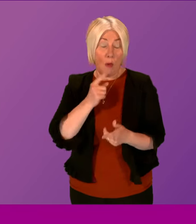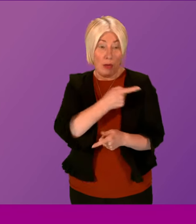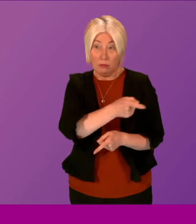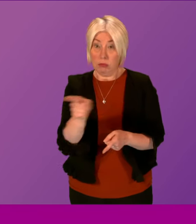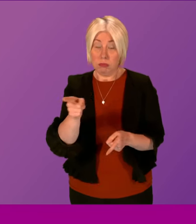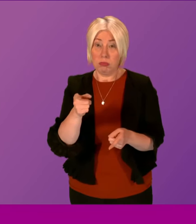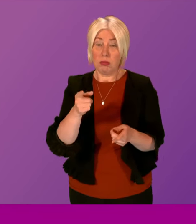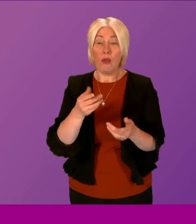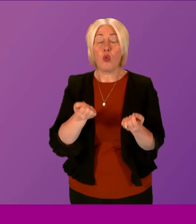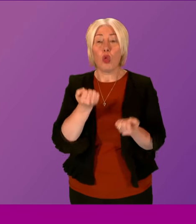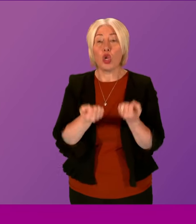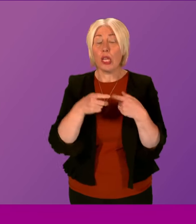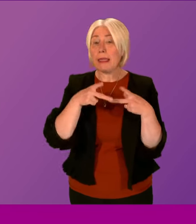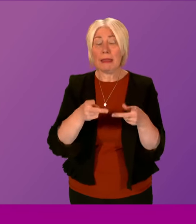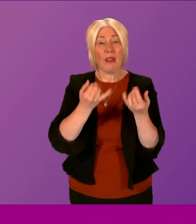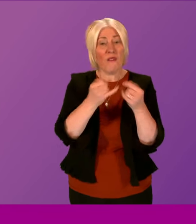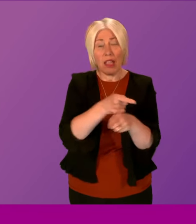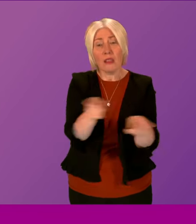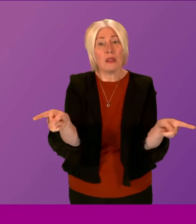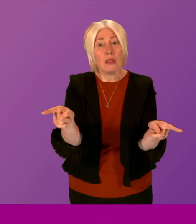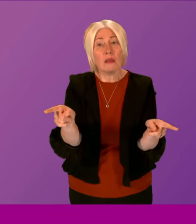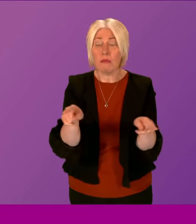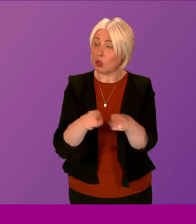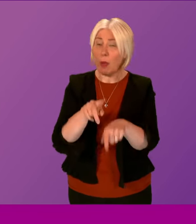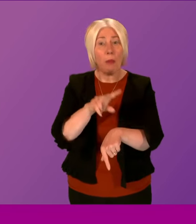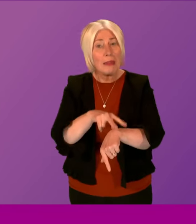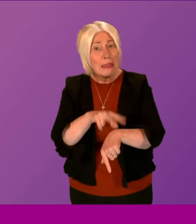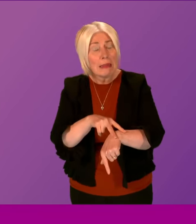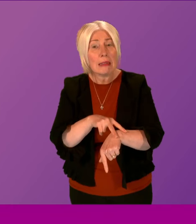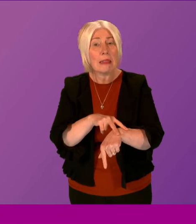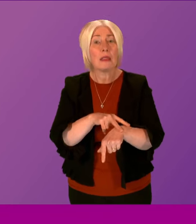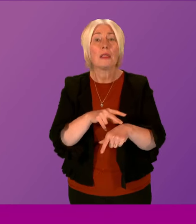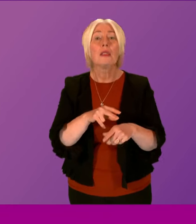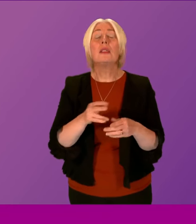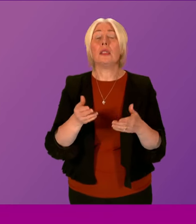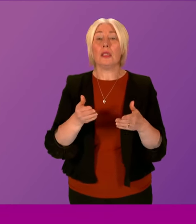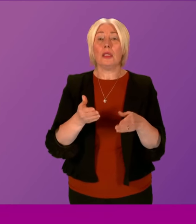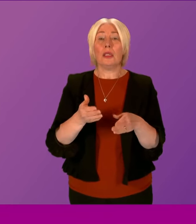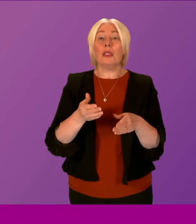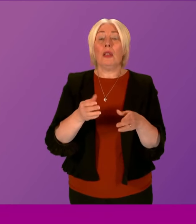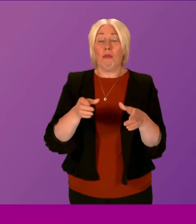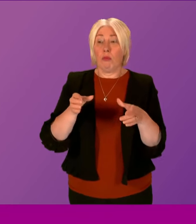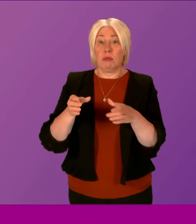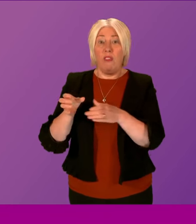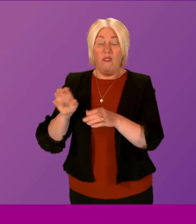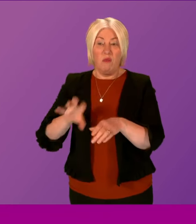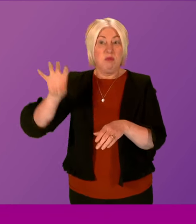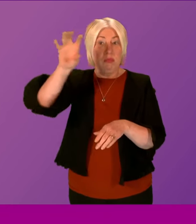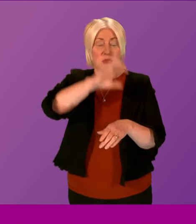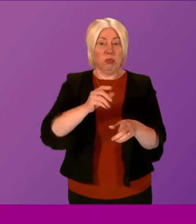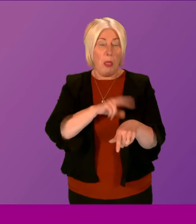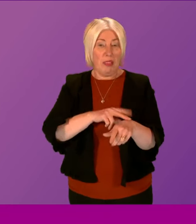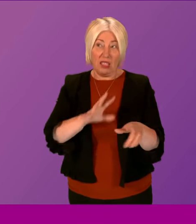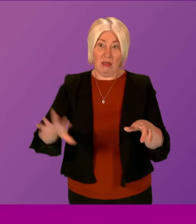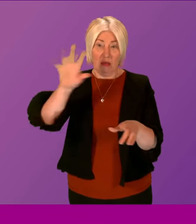by the justice system, by police forces previously. It is important that they